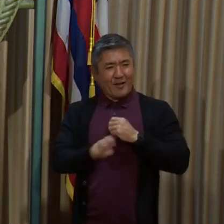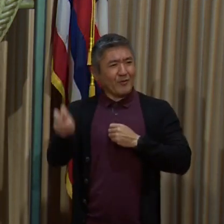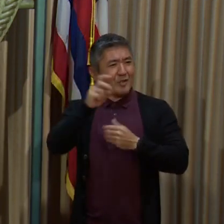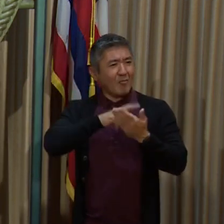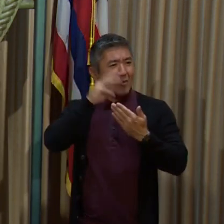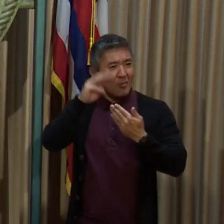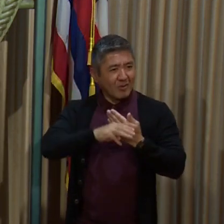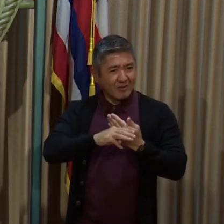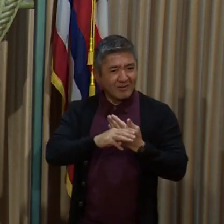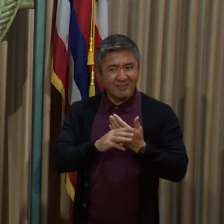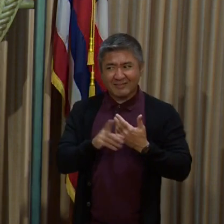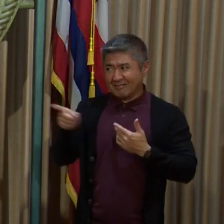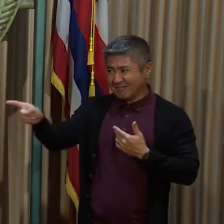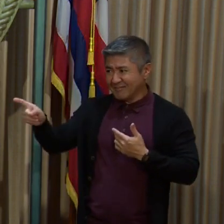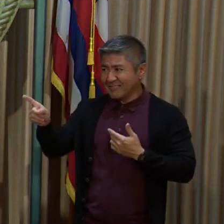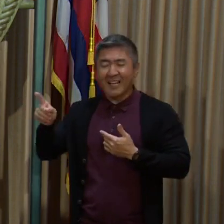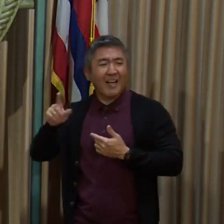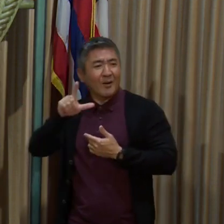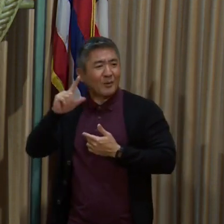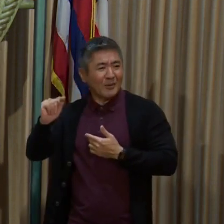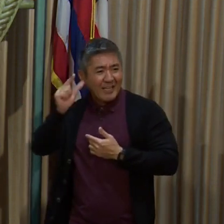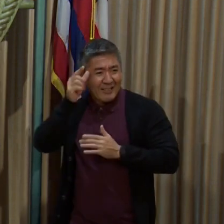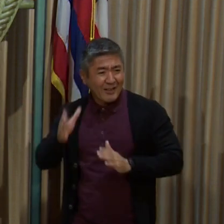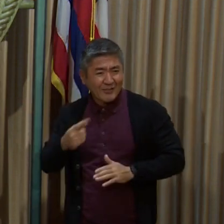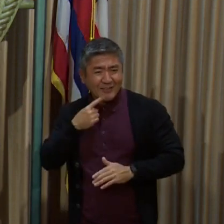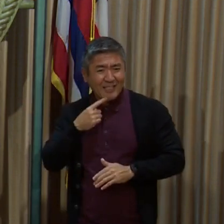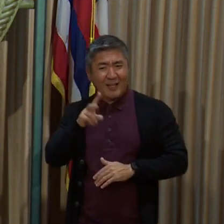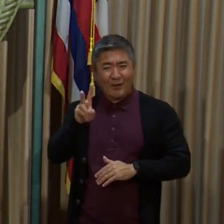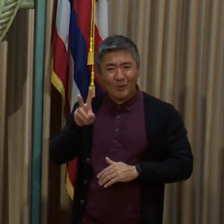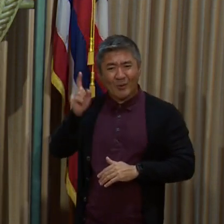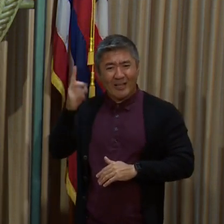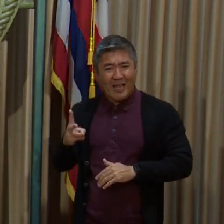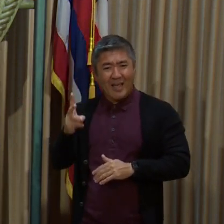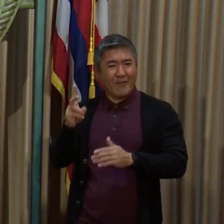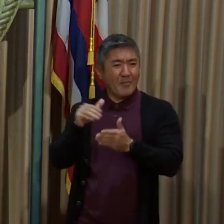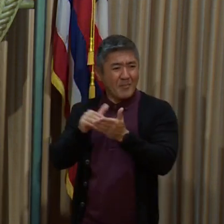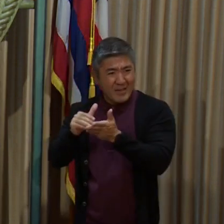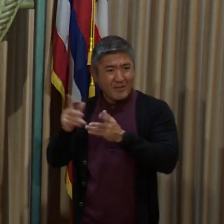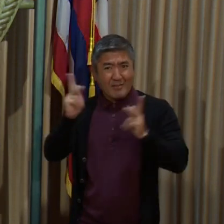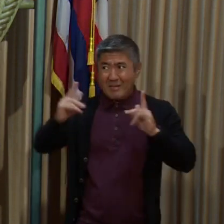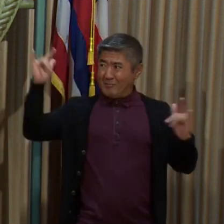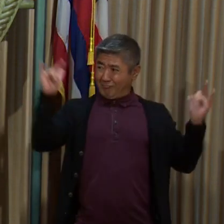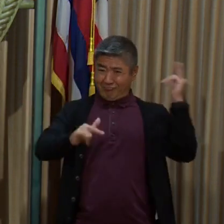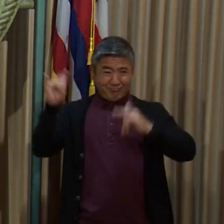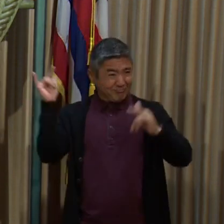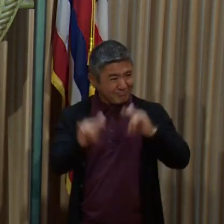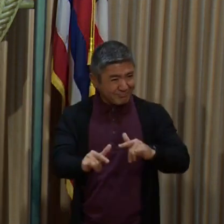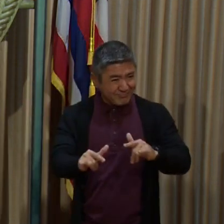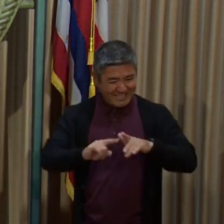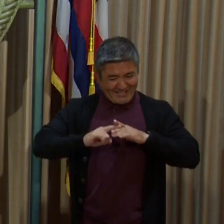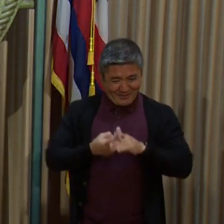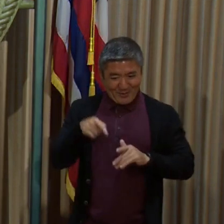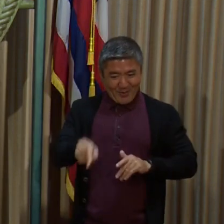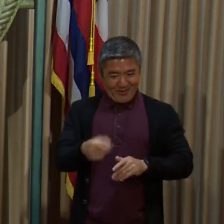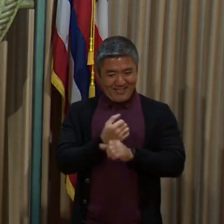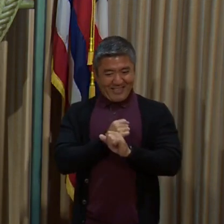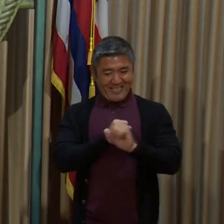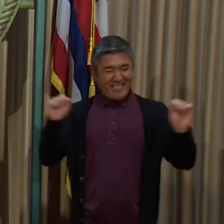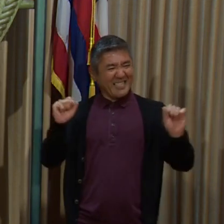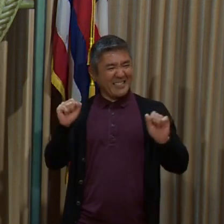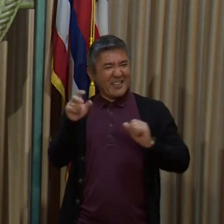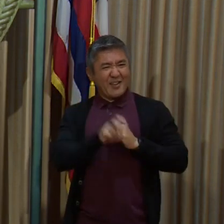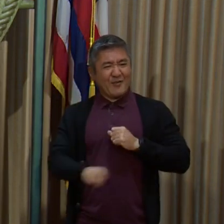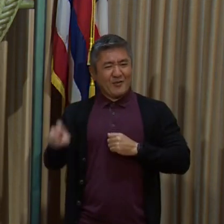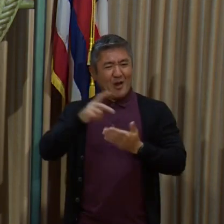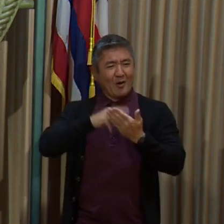more than two and a half million travelers in the six months since we started this program. We have been able to